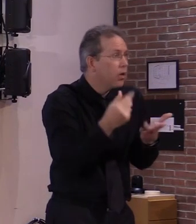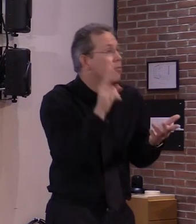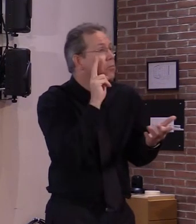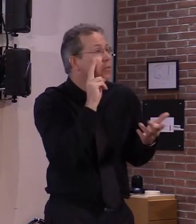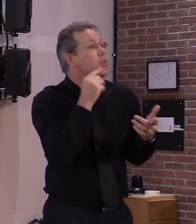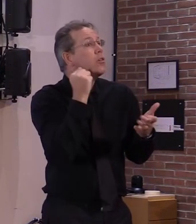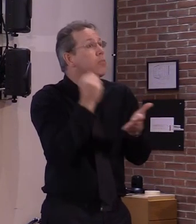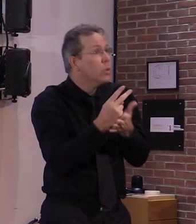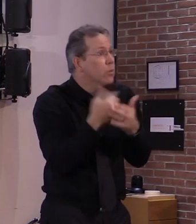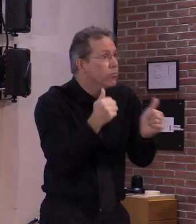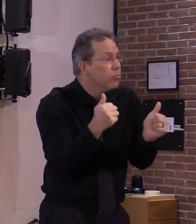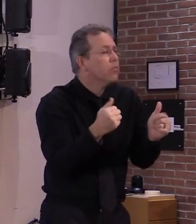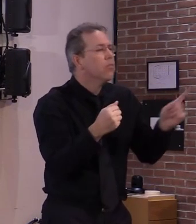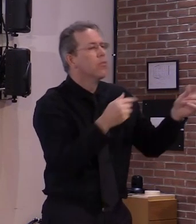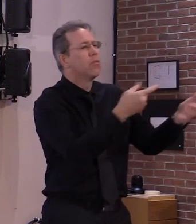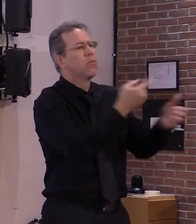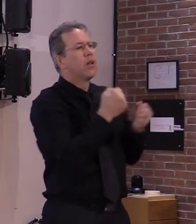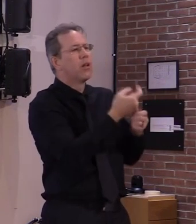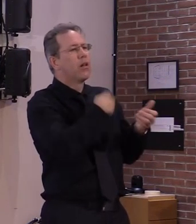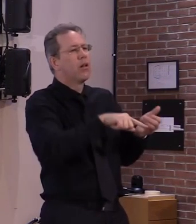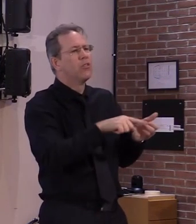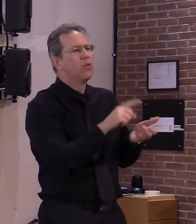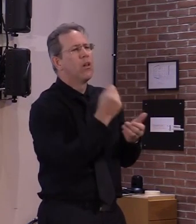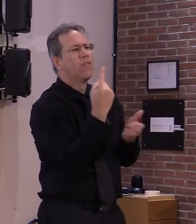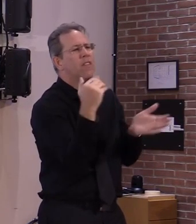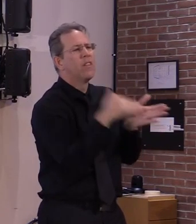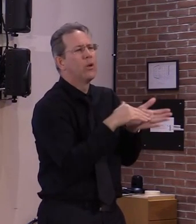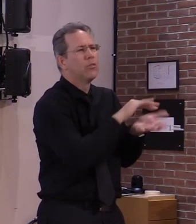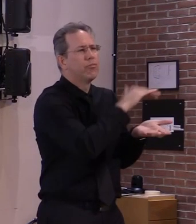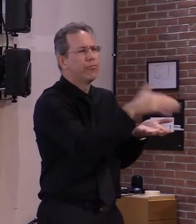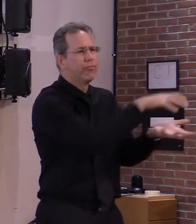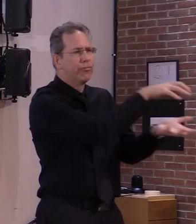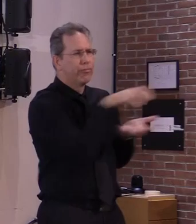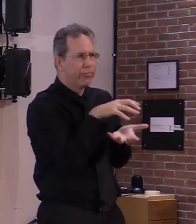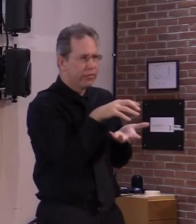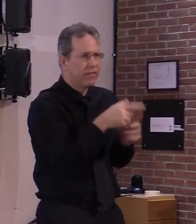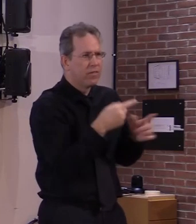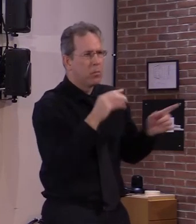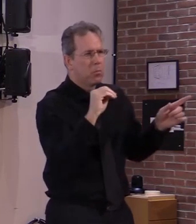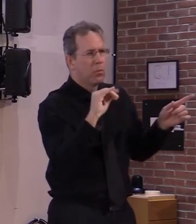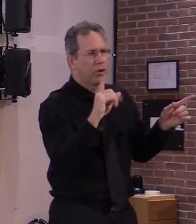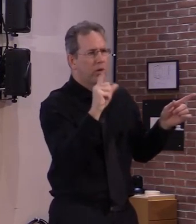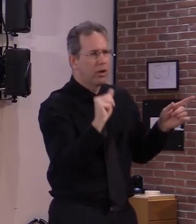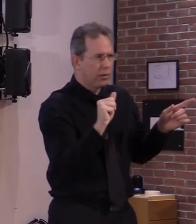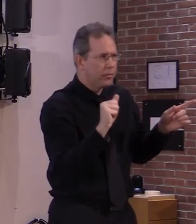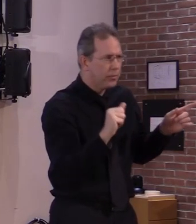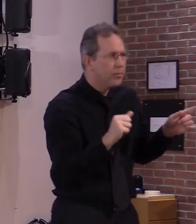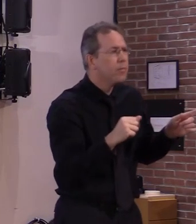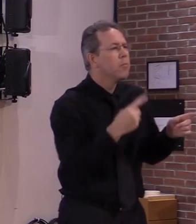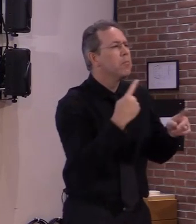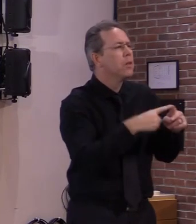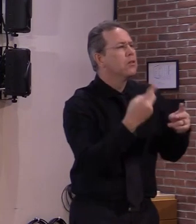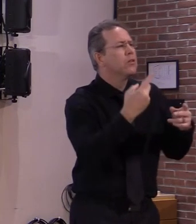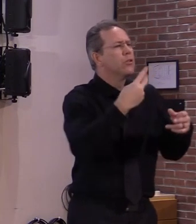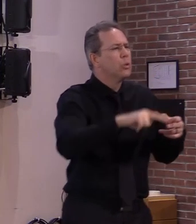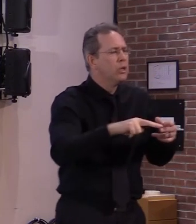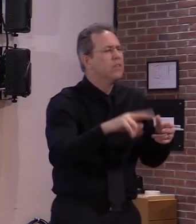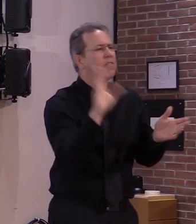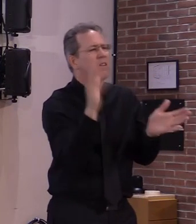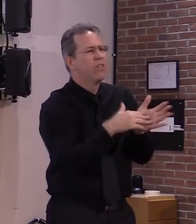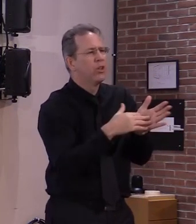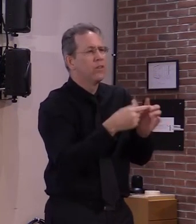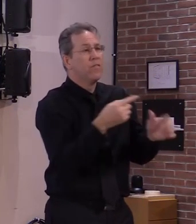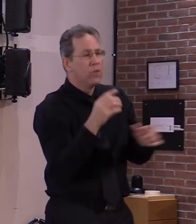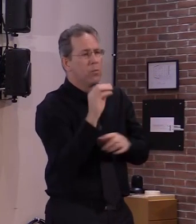000 doses at the end of the month this would bring our total amount of vaccine in the state to almost 34